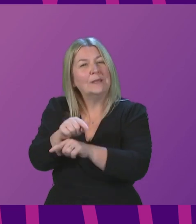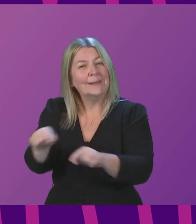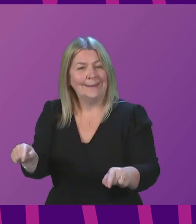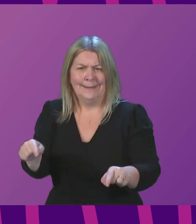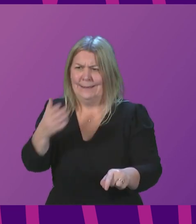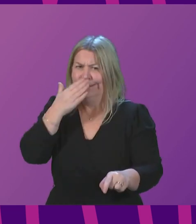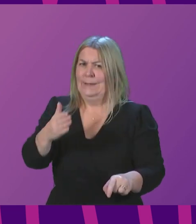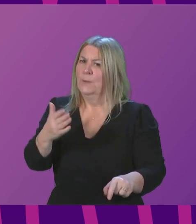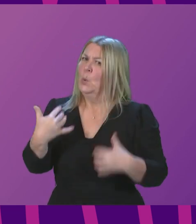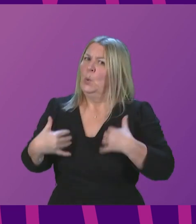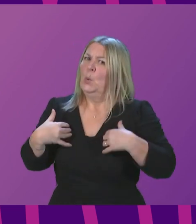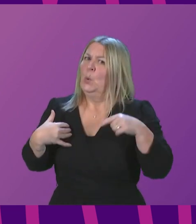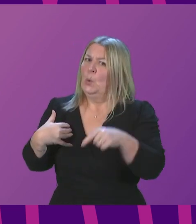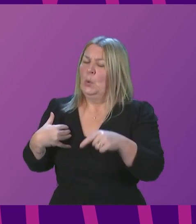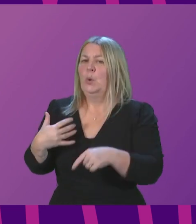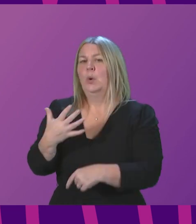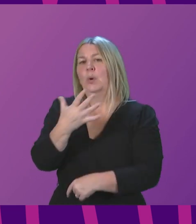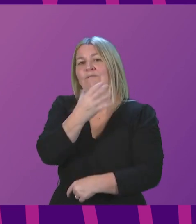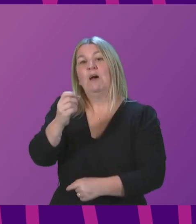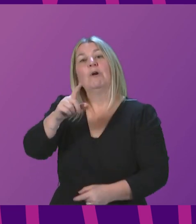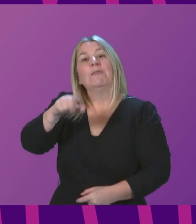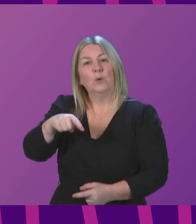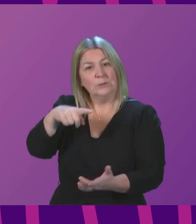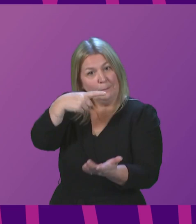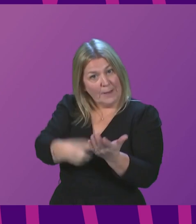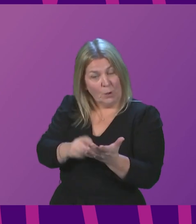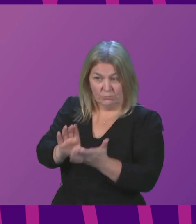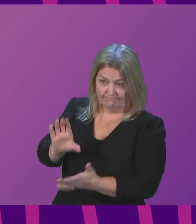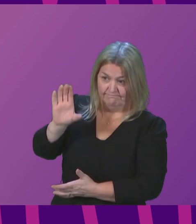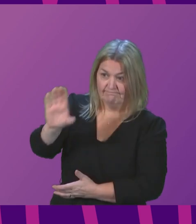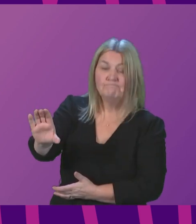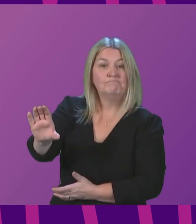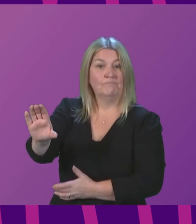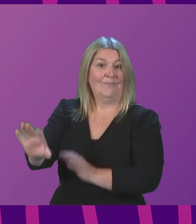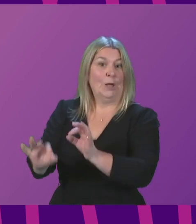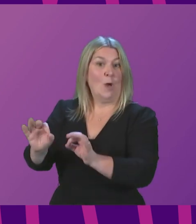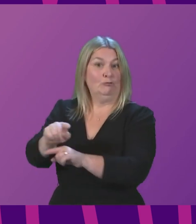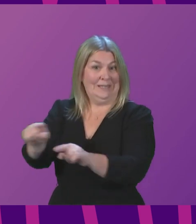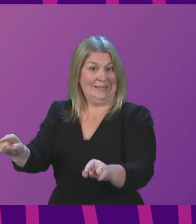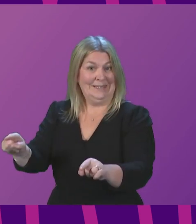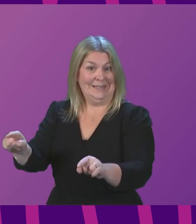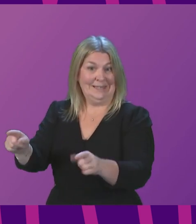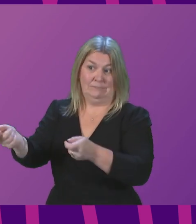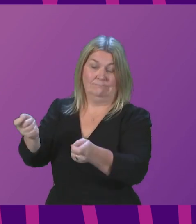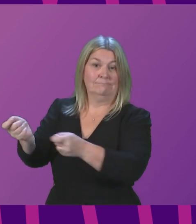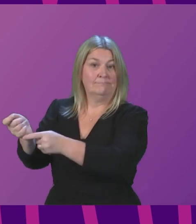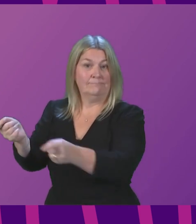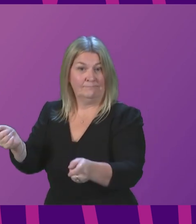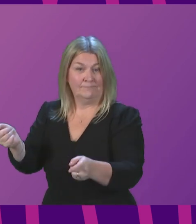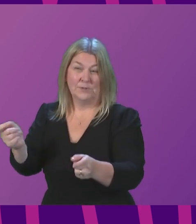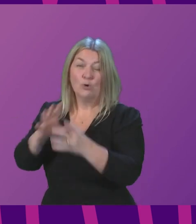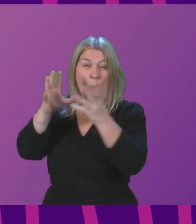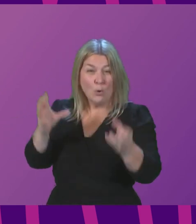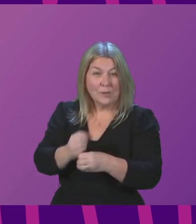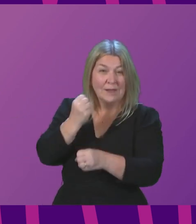grow. The £500,000 allocated to the inquiry in the Scottish Budget last week will bring the total provided by the